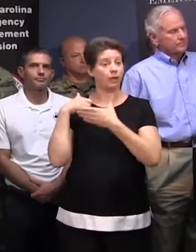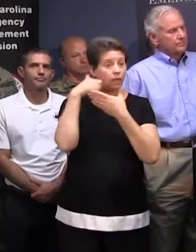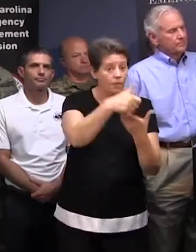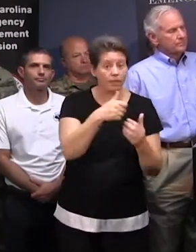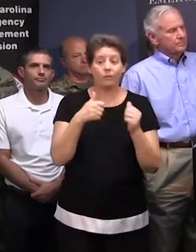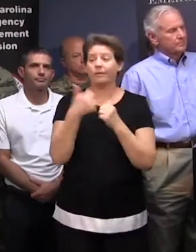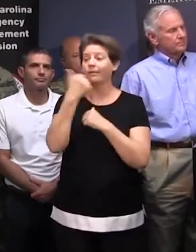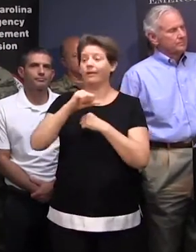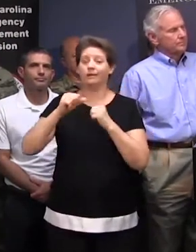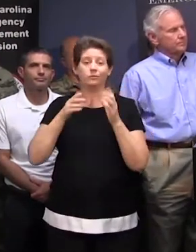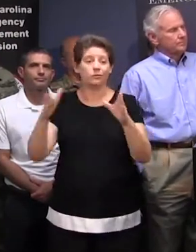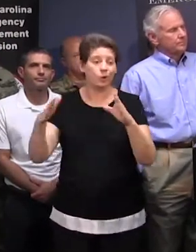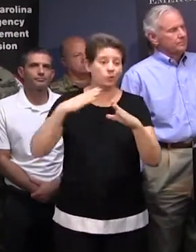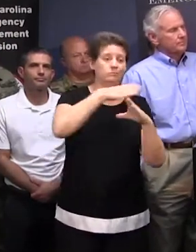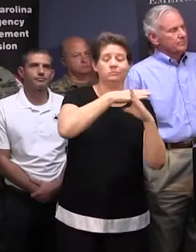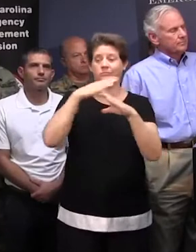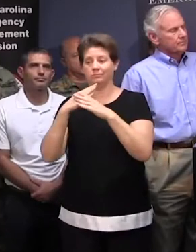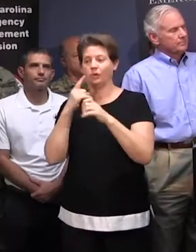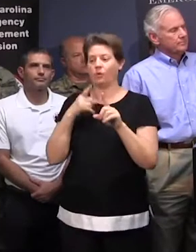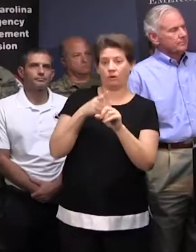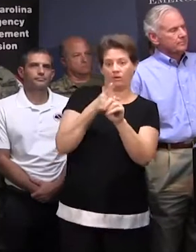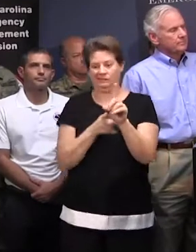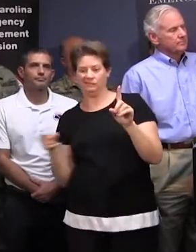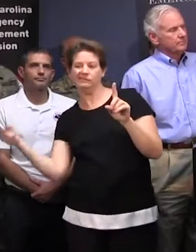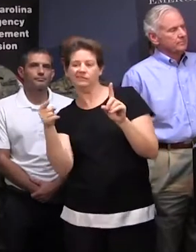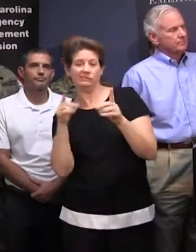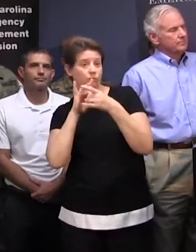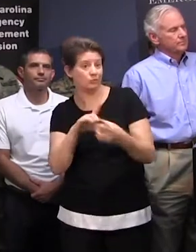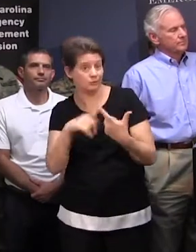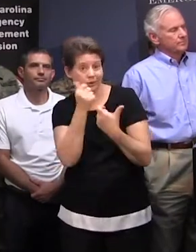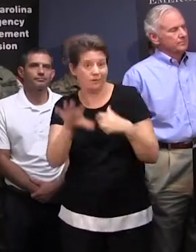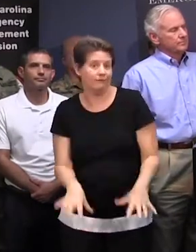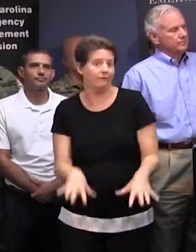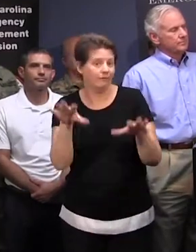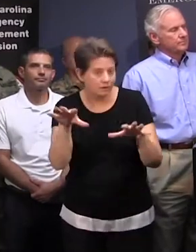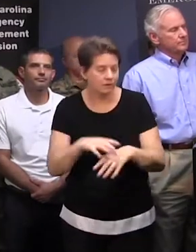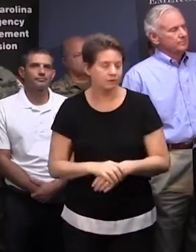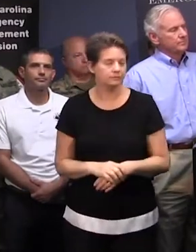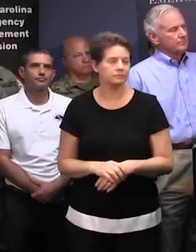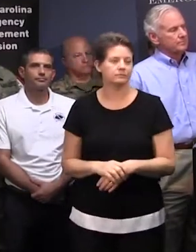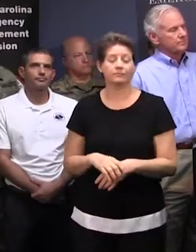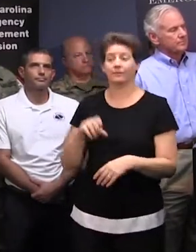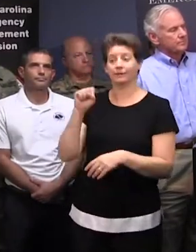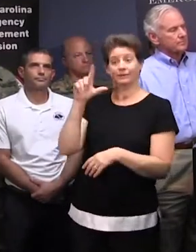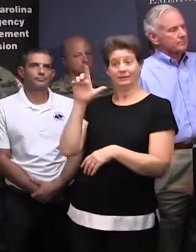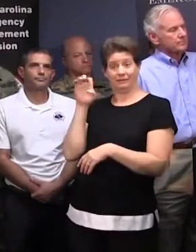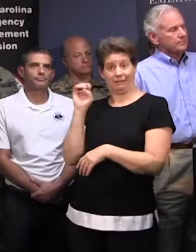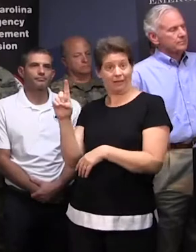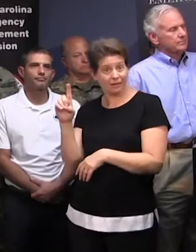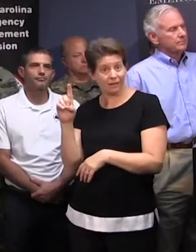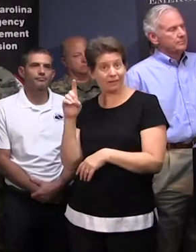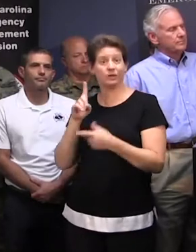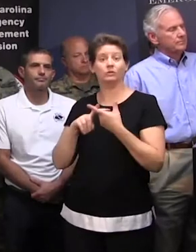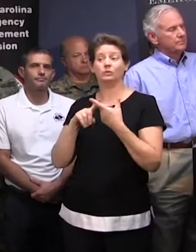road closures and diversion routes due to the possible flooding. We're also prepared to assist SLED with